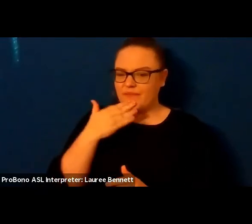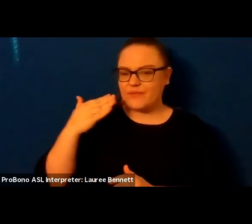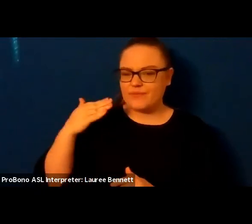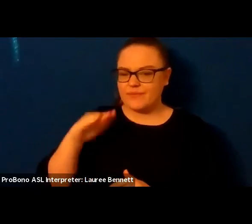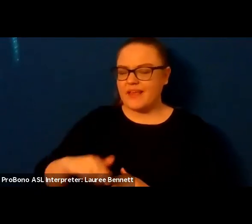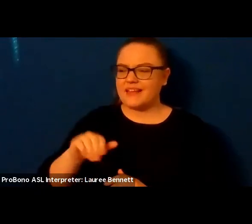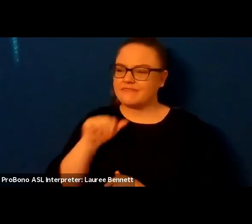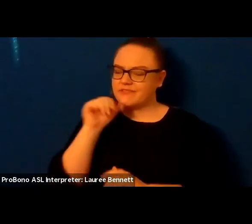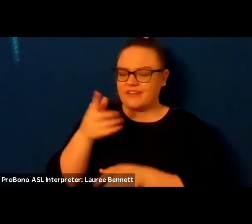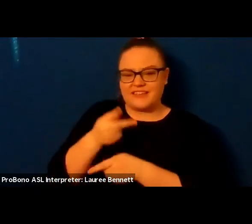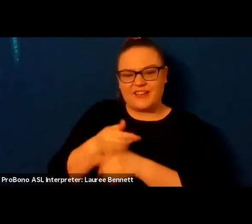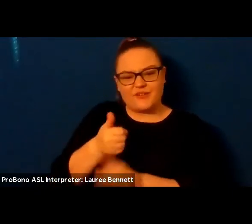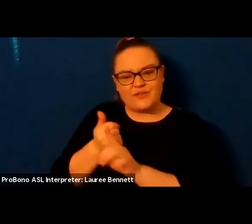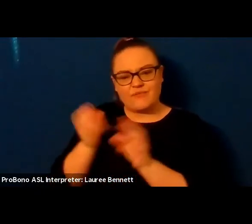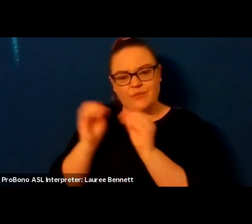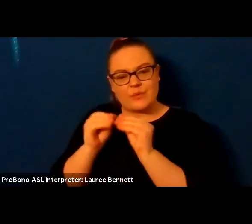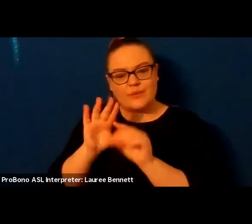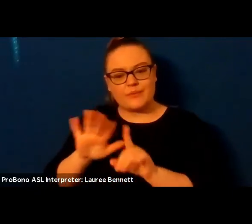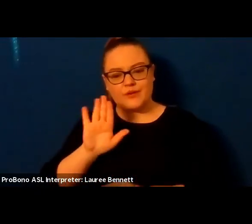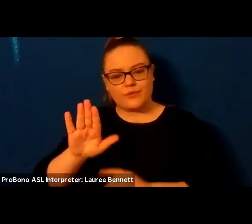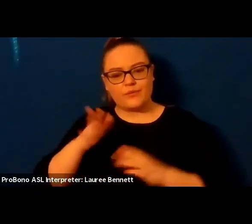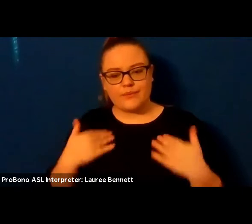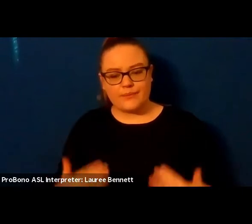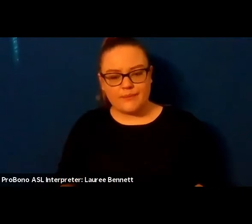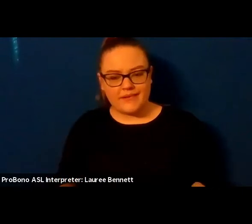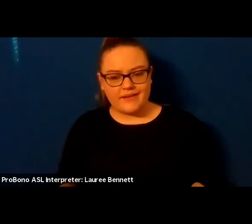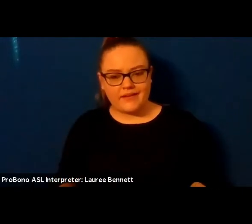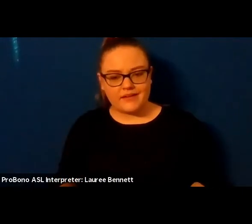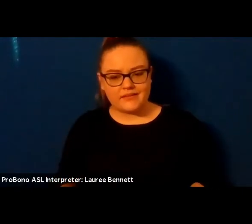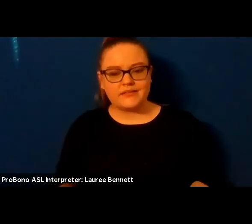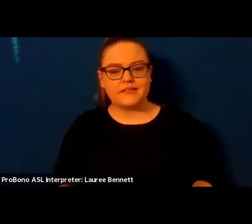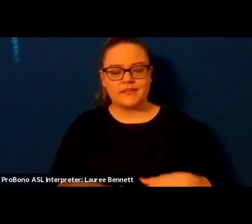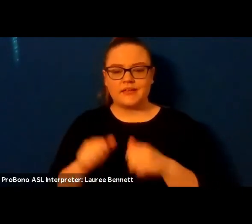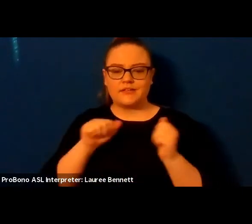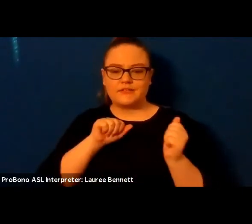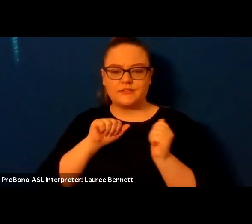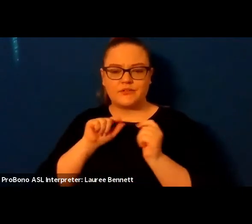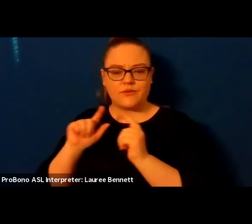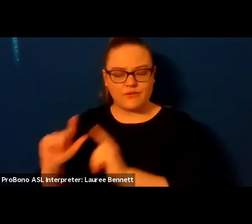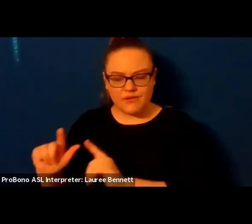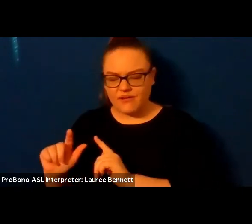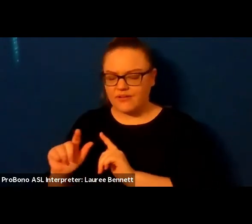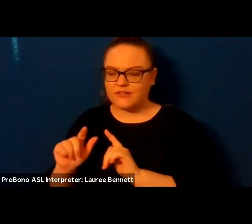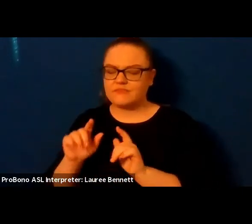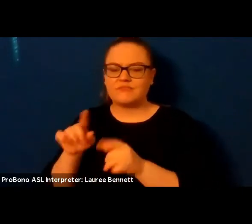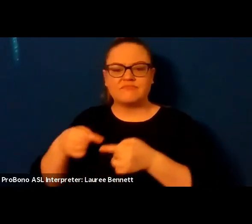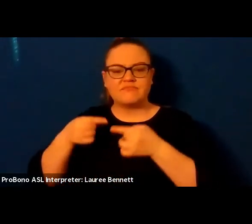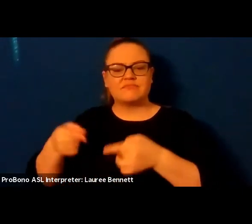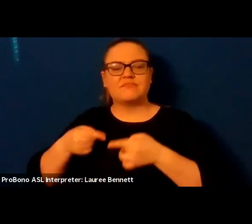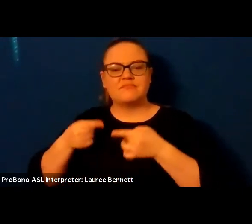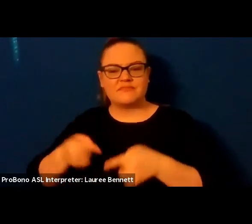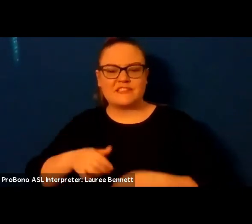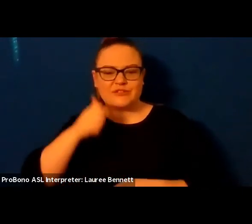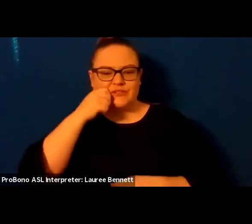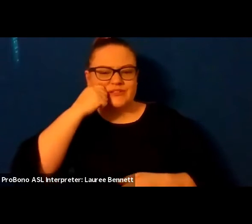yourself more but your body is all asymptotes and fractals your own skin splinters in the dark from its